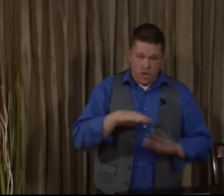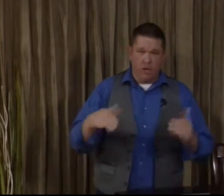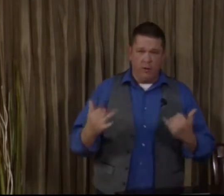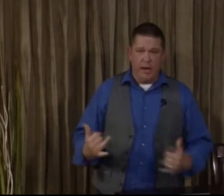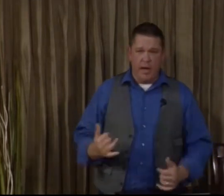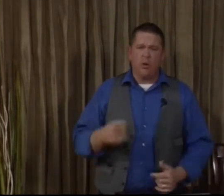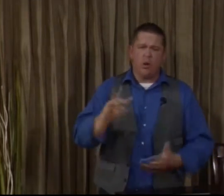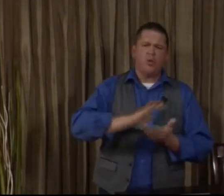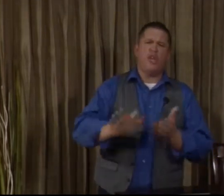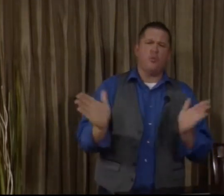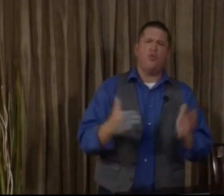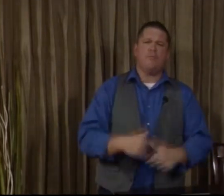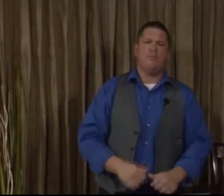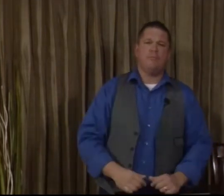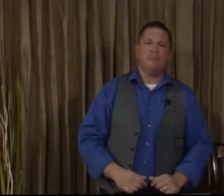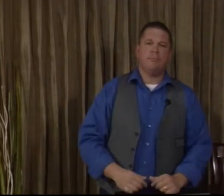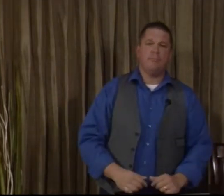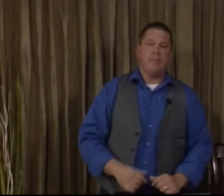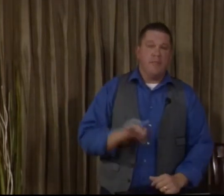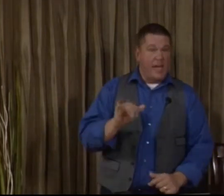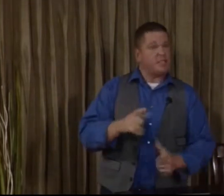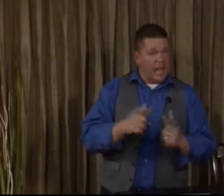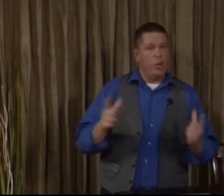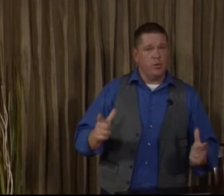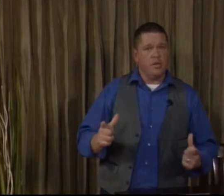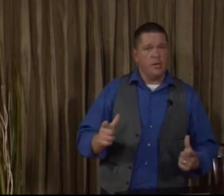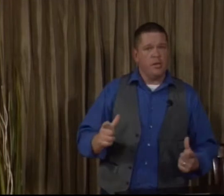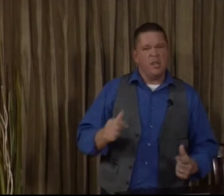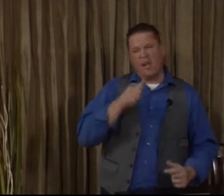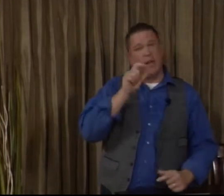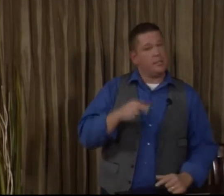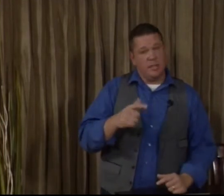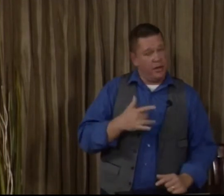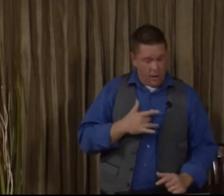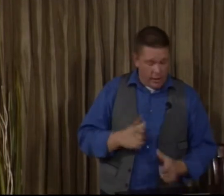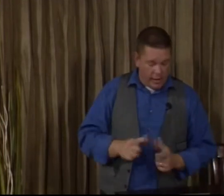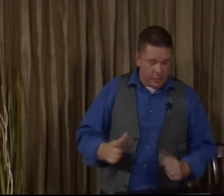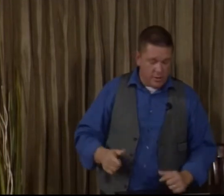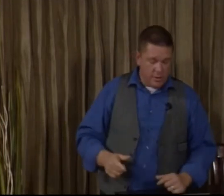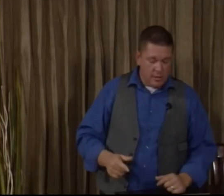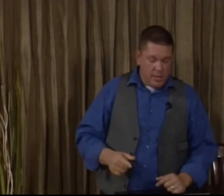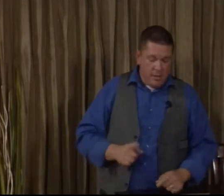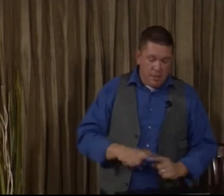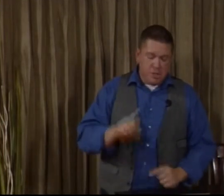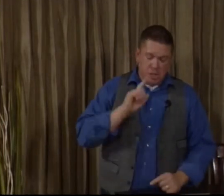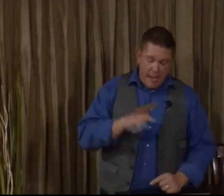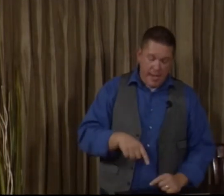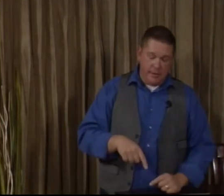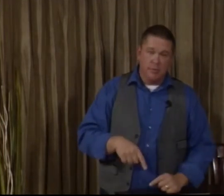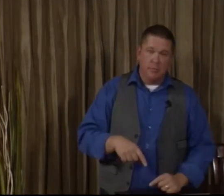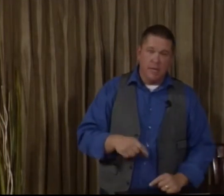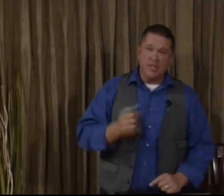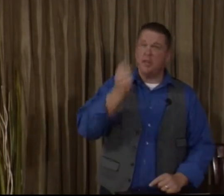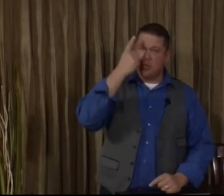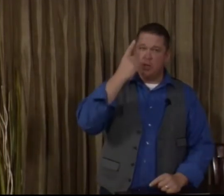children right now, go clean your room. That's language, not necessarily heart language. But it's a command, it's understood,